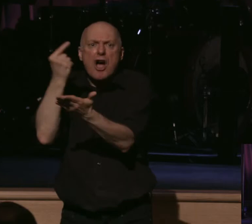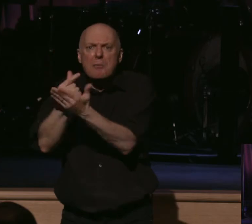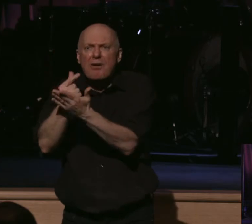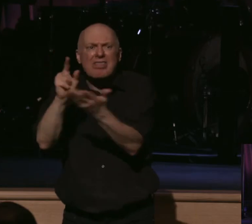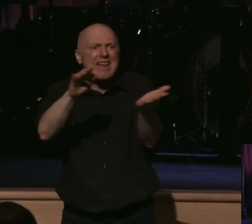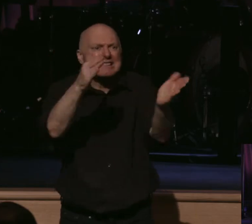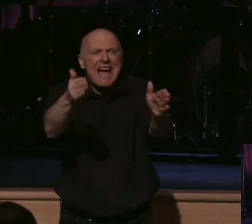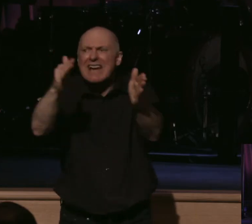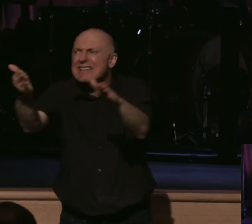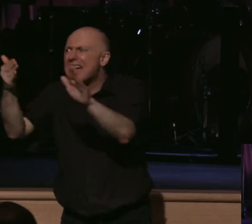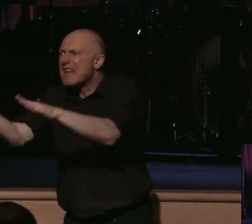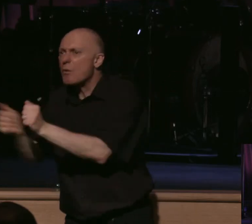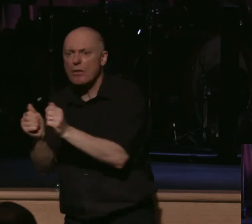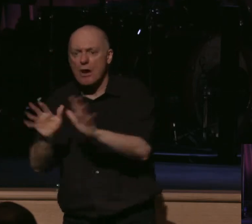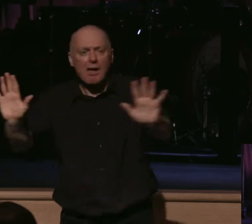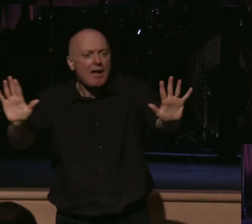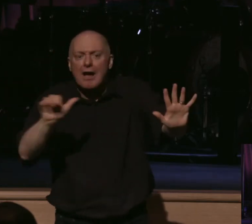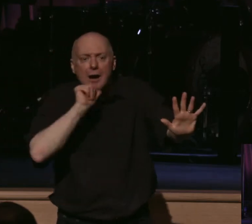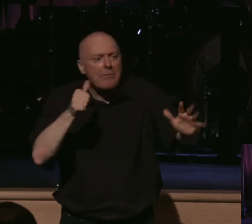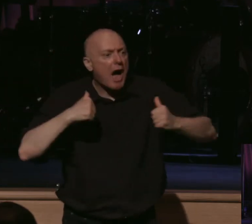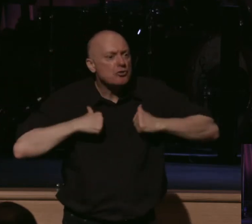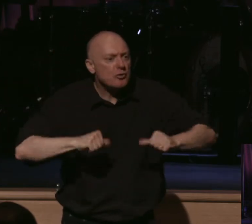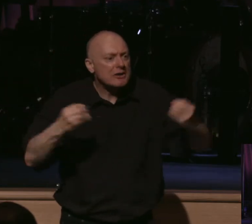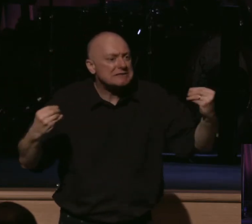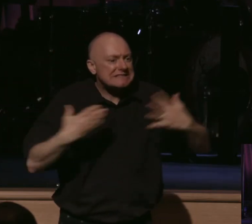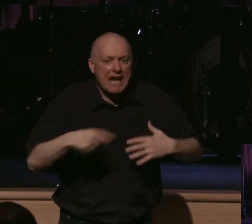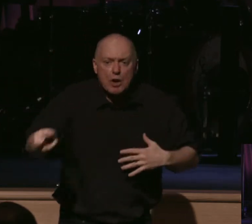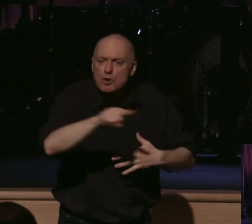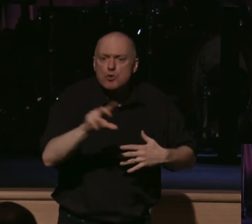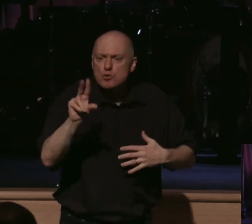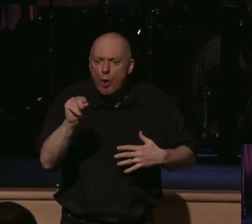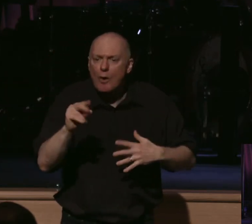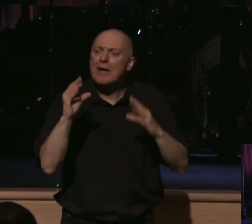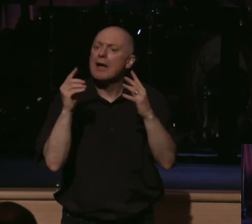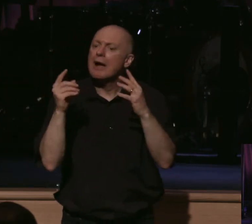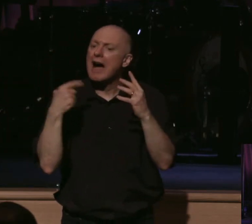dying without it. Again, hear me. I'm not trying to be an alarmist today, but I am trying to teach you the Bible.